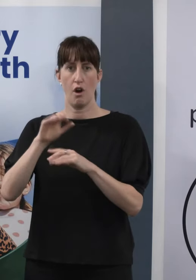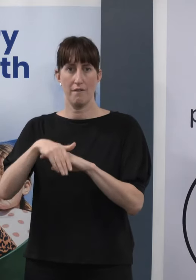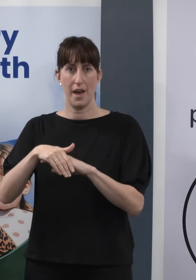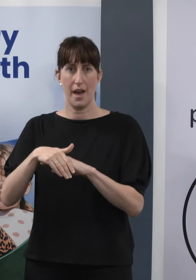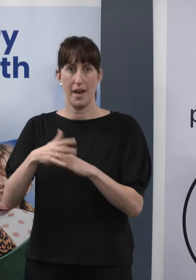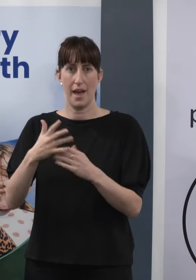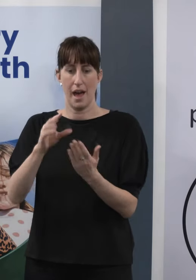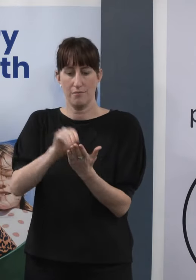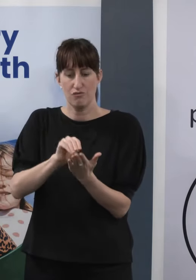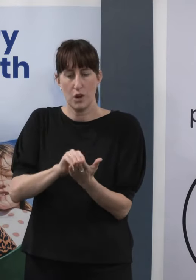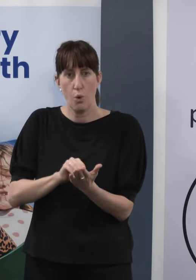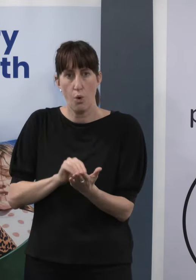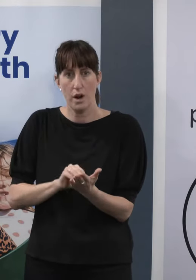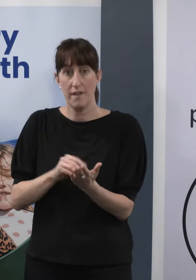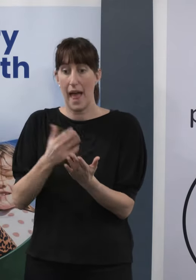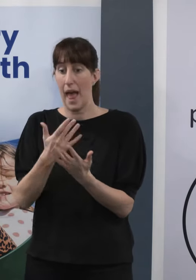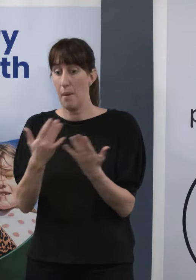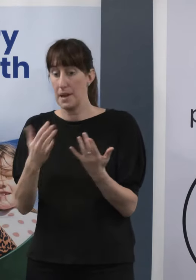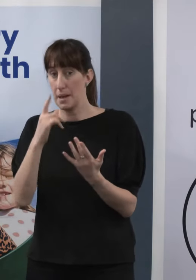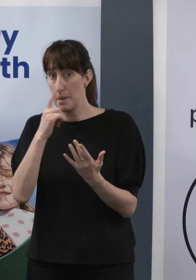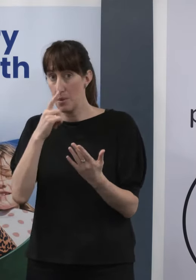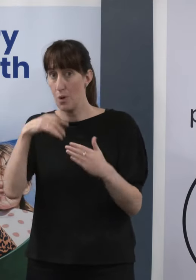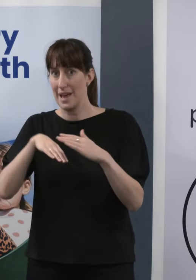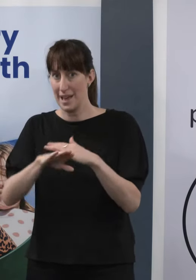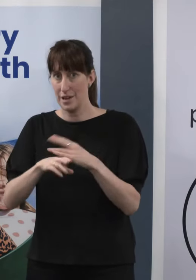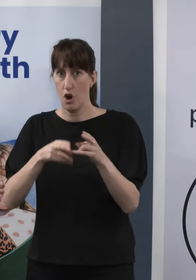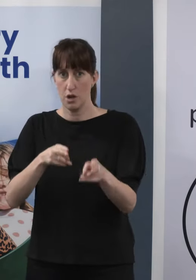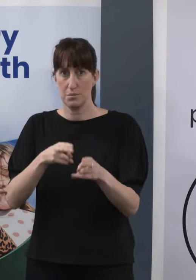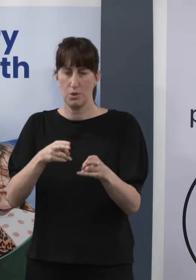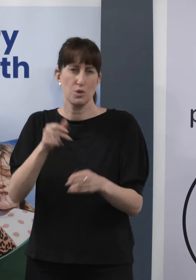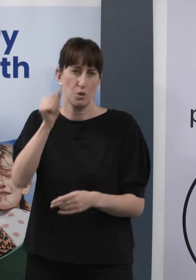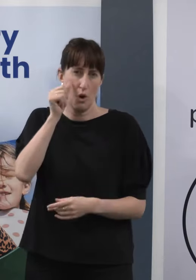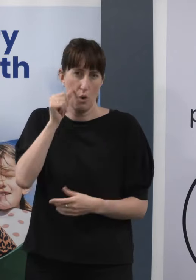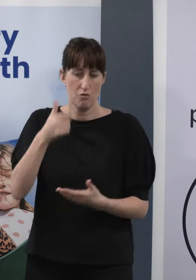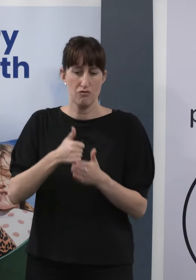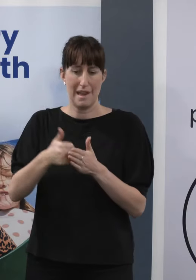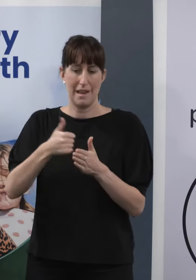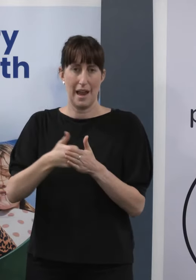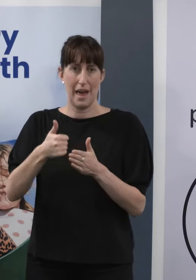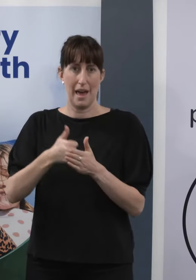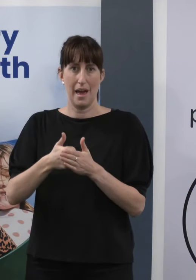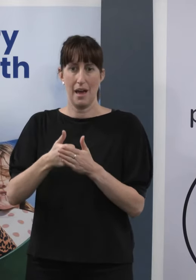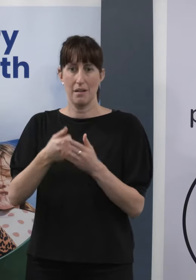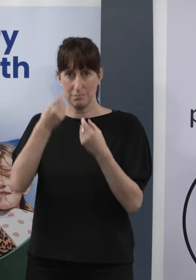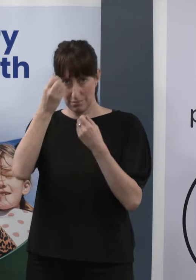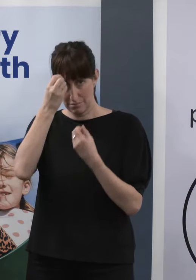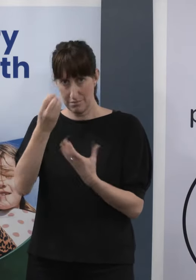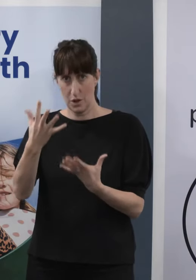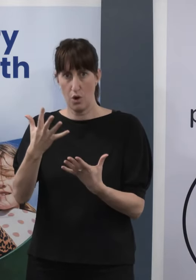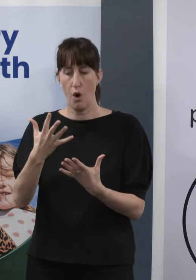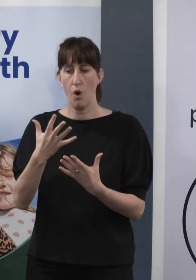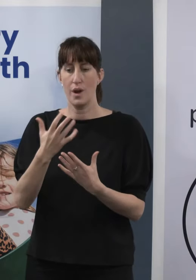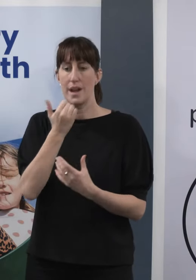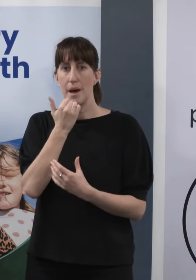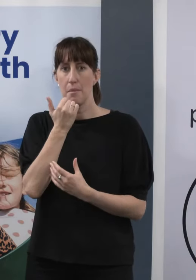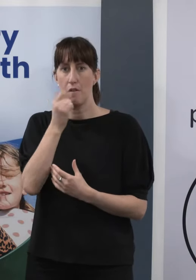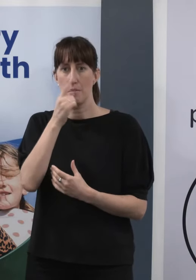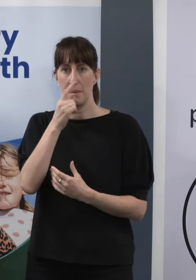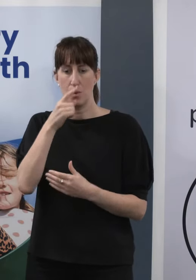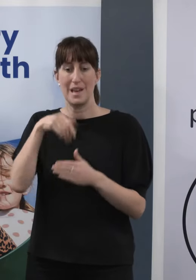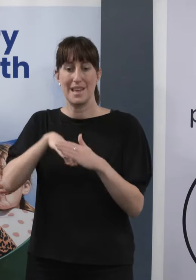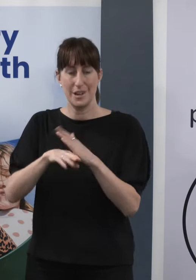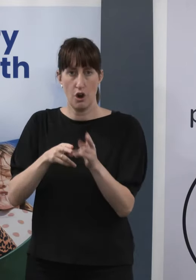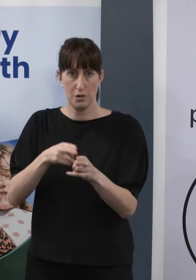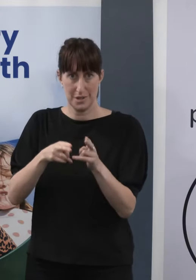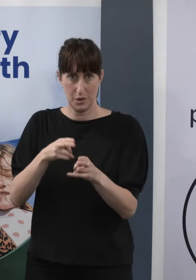have been admitted to hospital. Now, as you know, we regularly report about the number of people that are in hospital on any given day, but